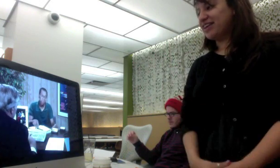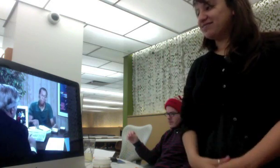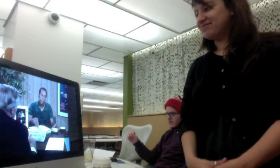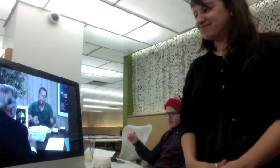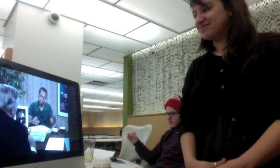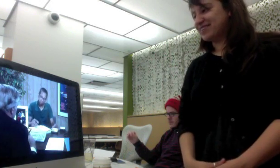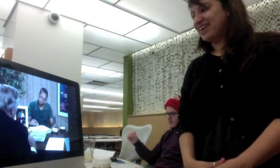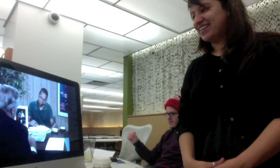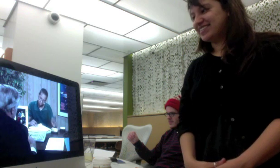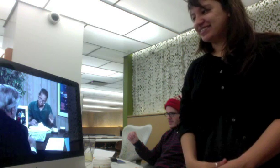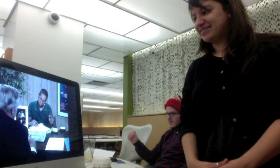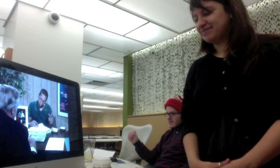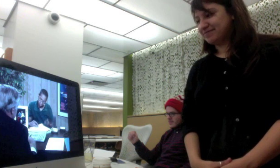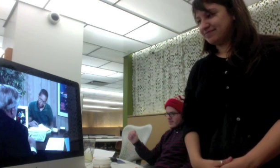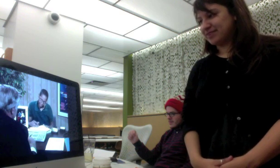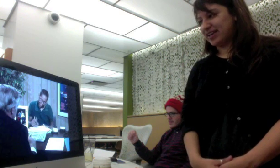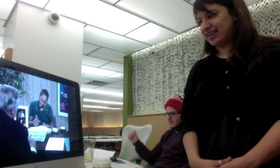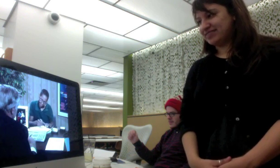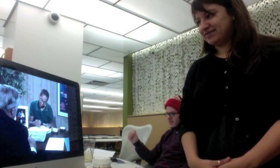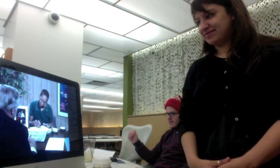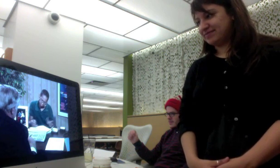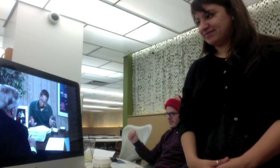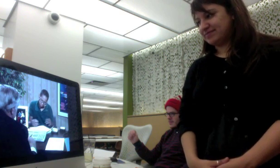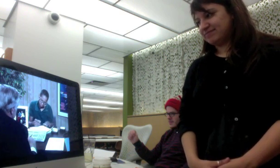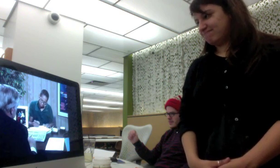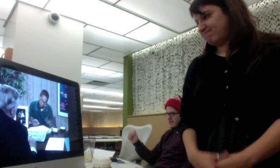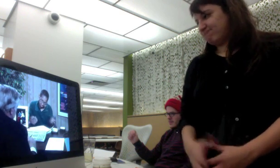Okay, fine. Great. Okay.